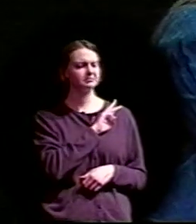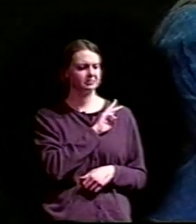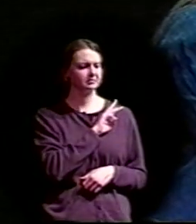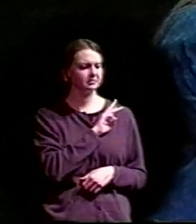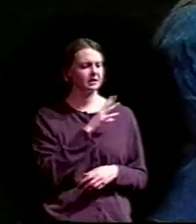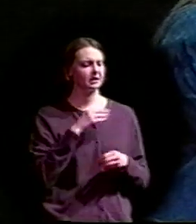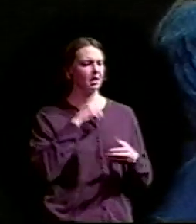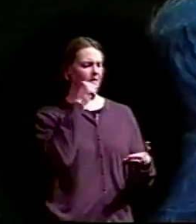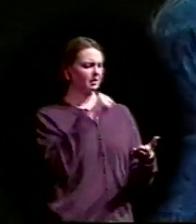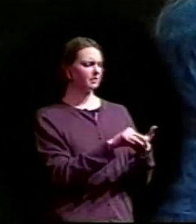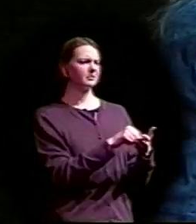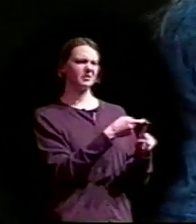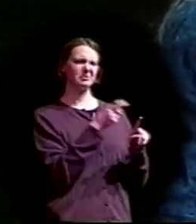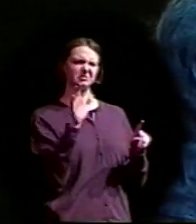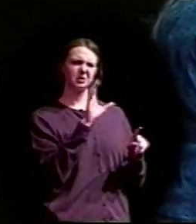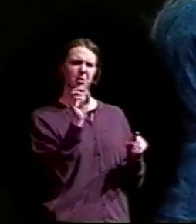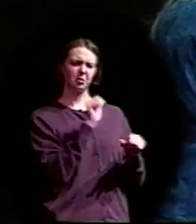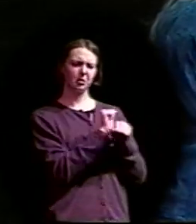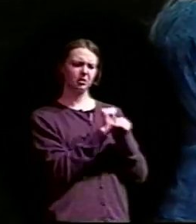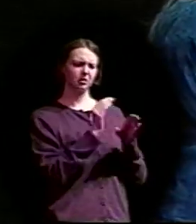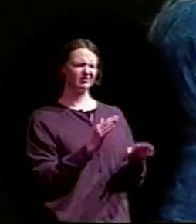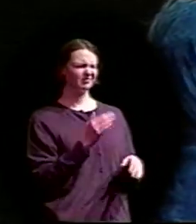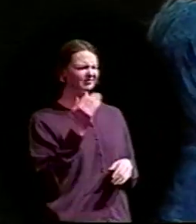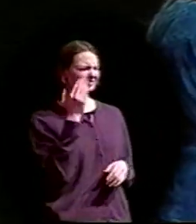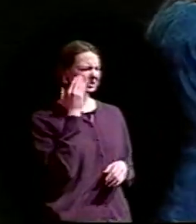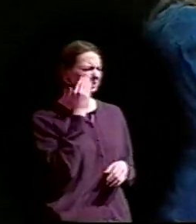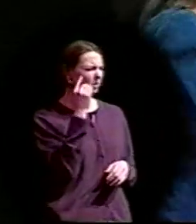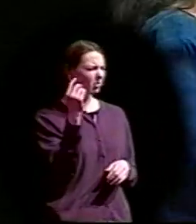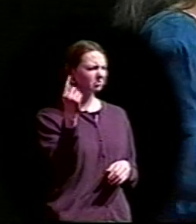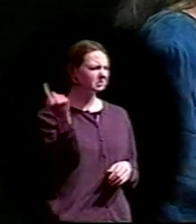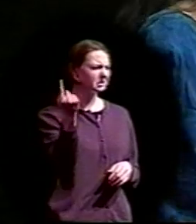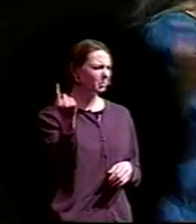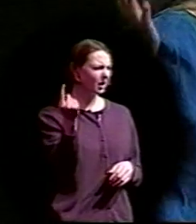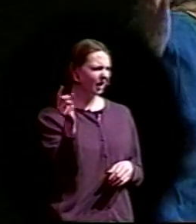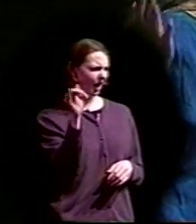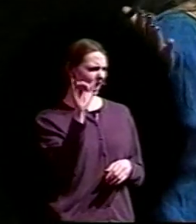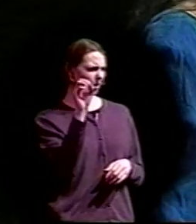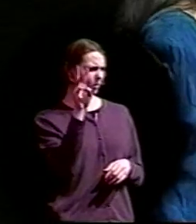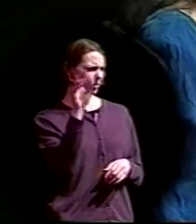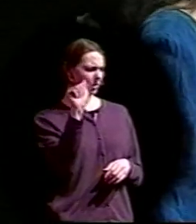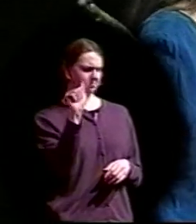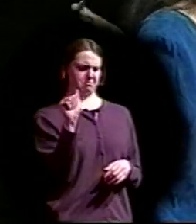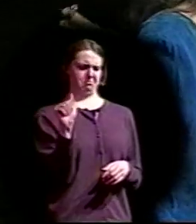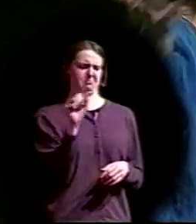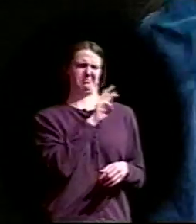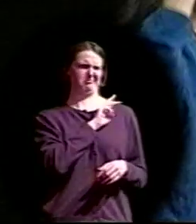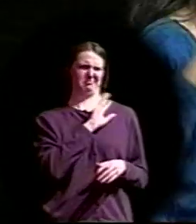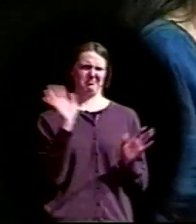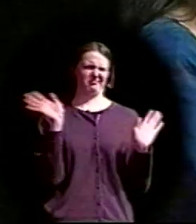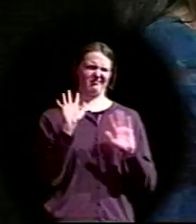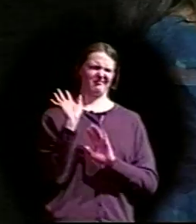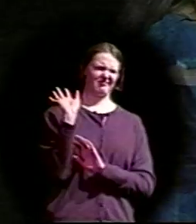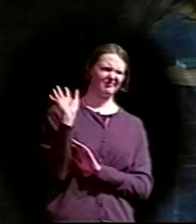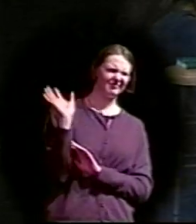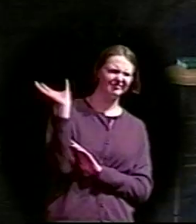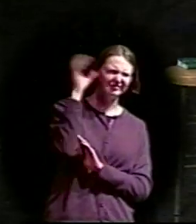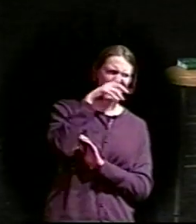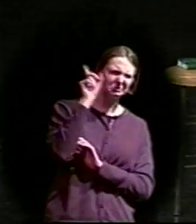said, do you have relations in Iowa? No, said Winans. Strange question out of the blue. Why do you ask?